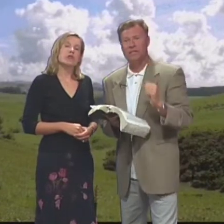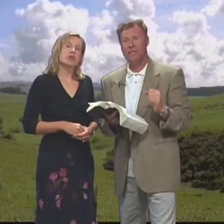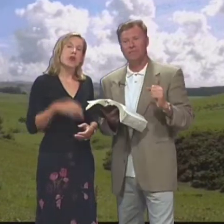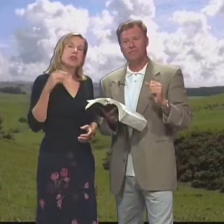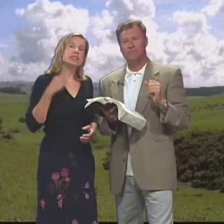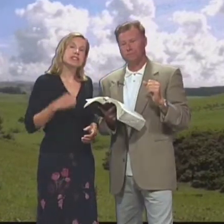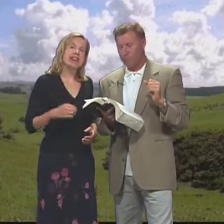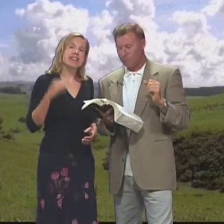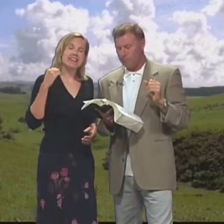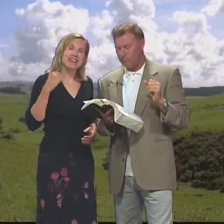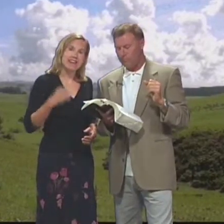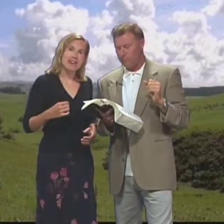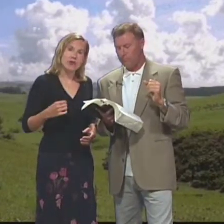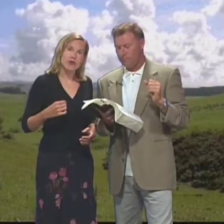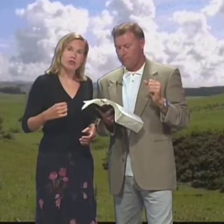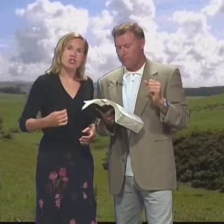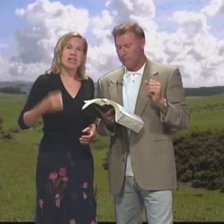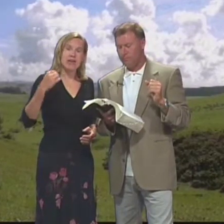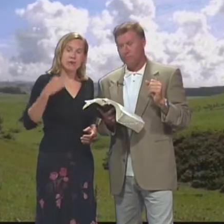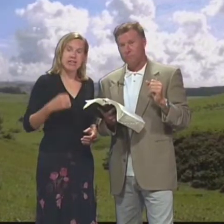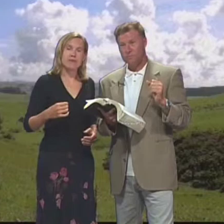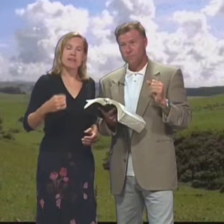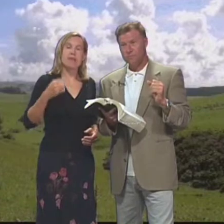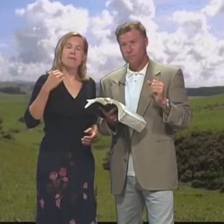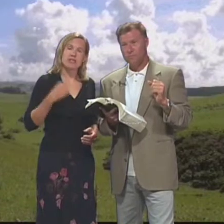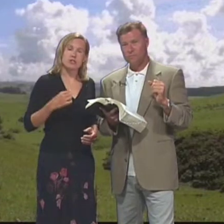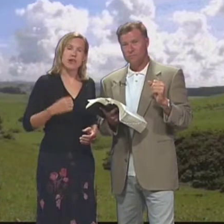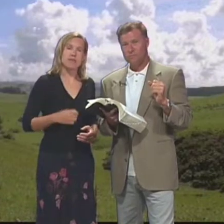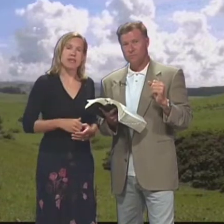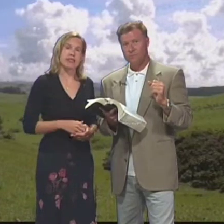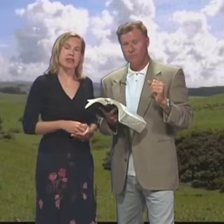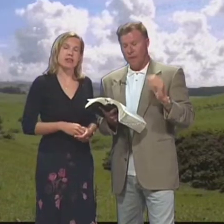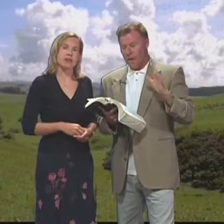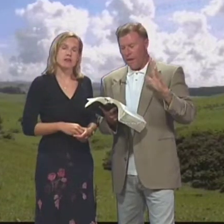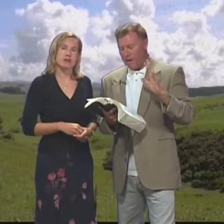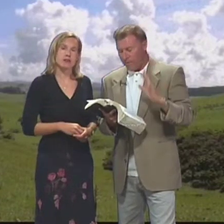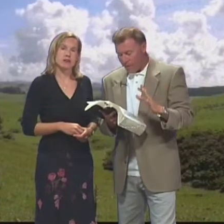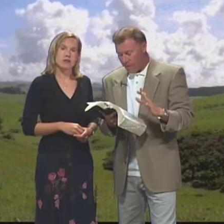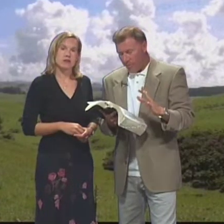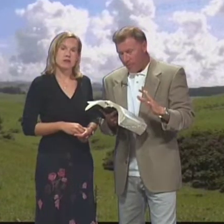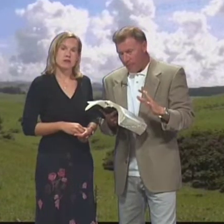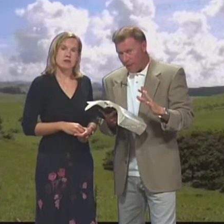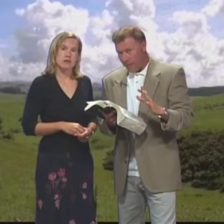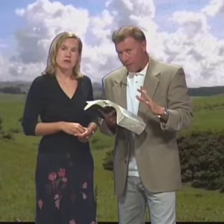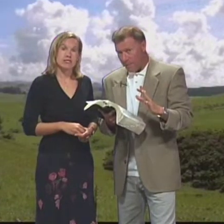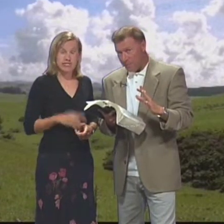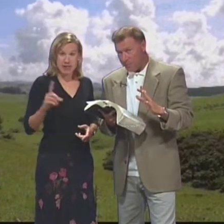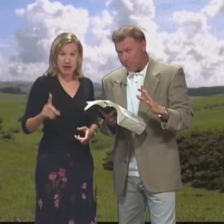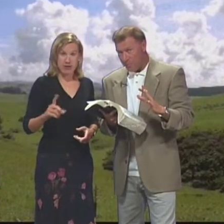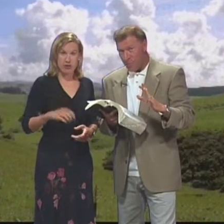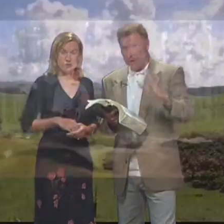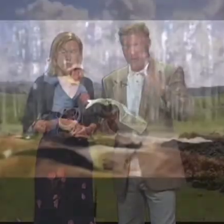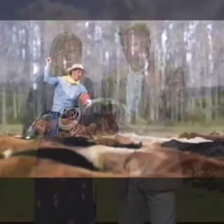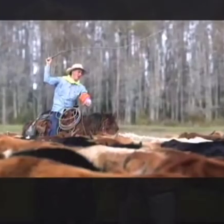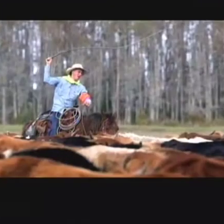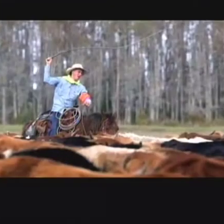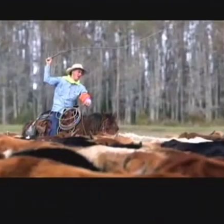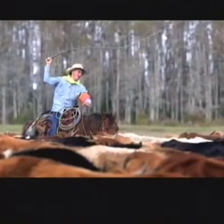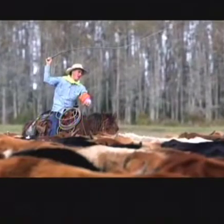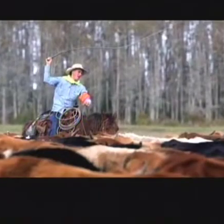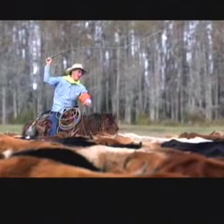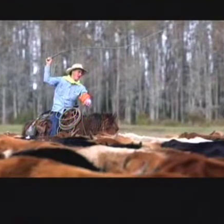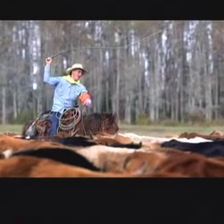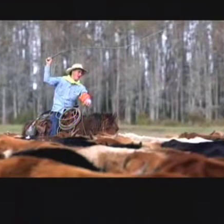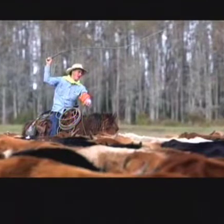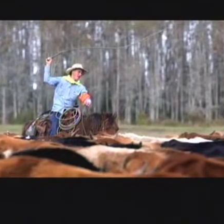Personally Dios desea Dirigirnos En nuestras vidas Personalmente However Sin embargo In the western